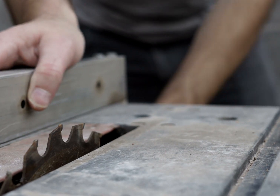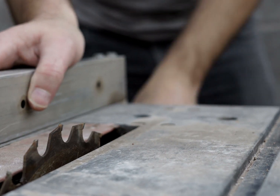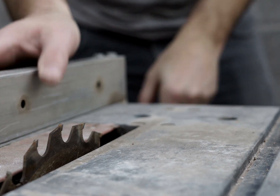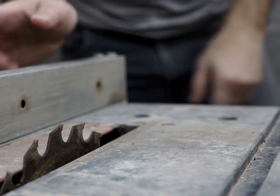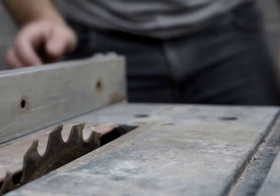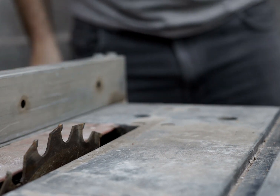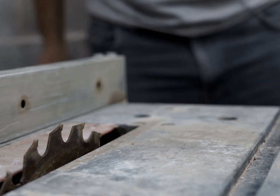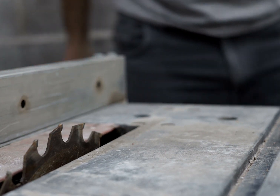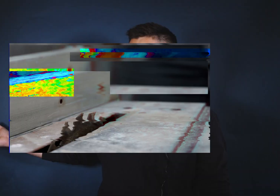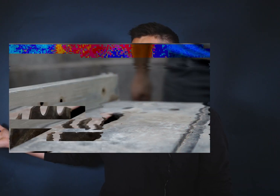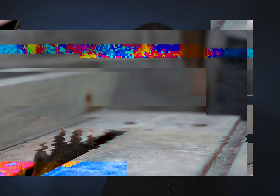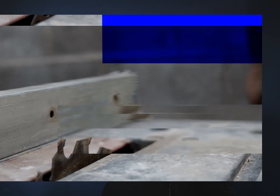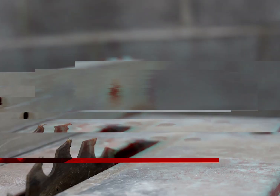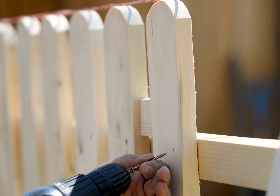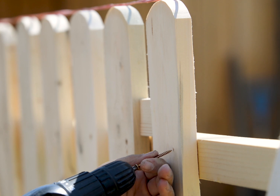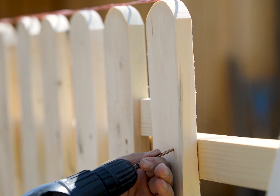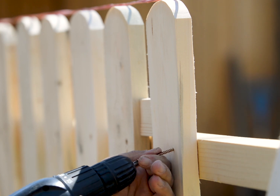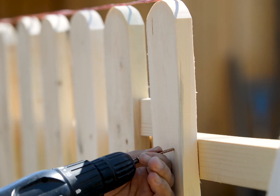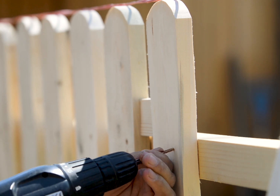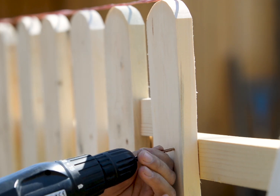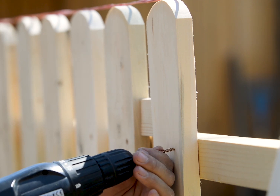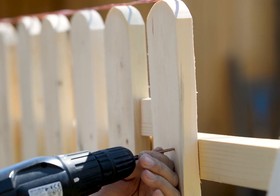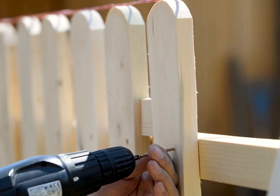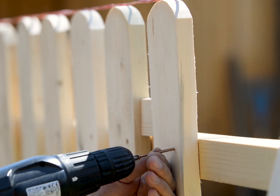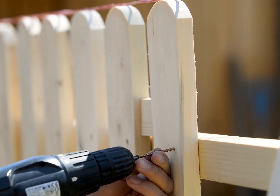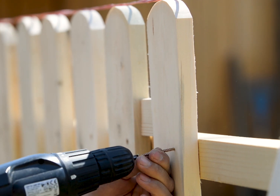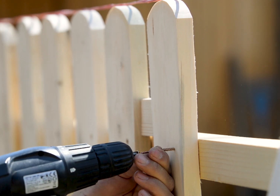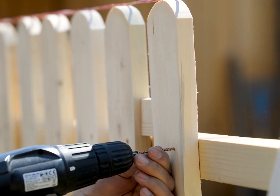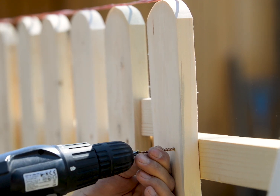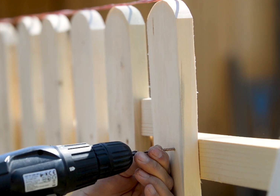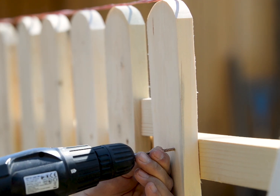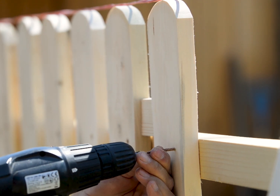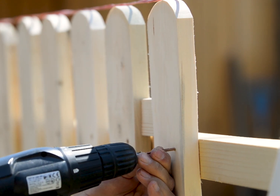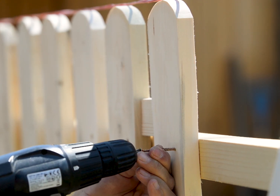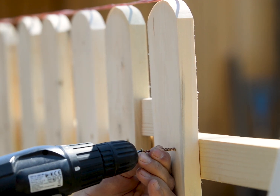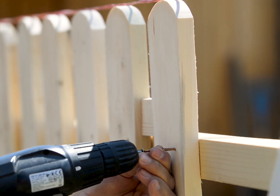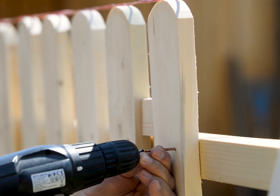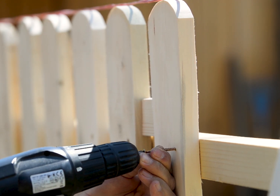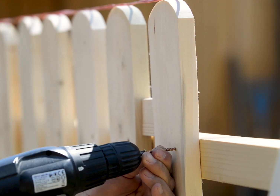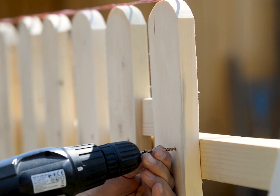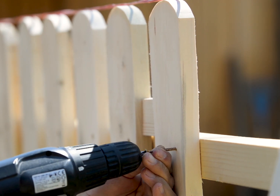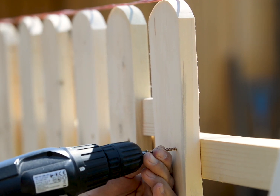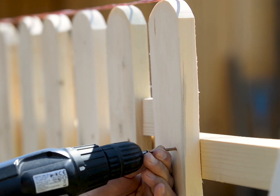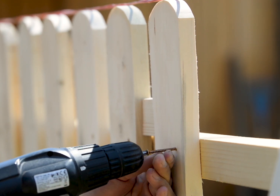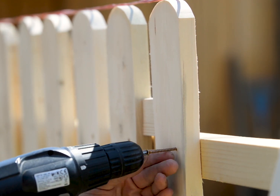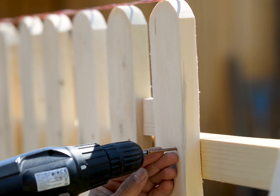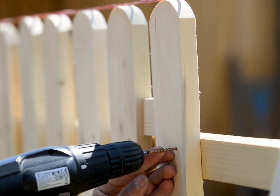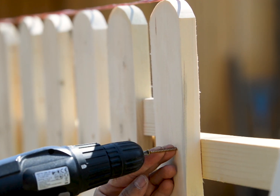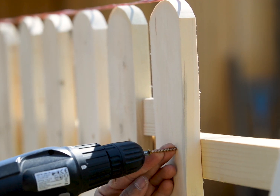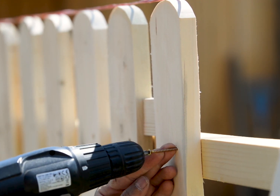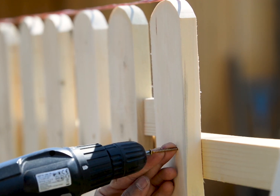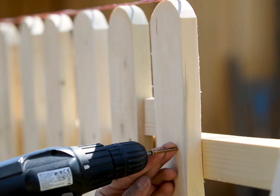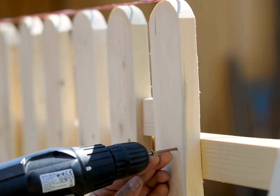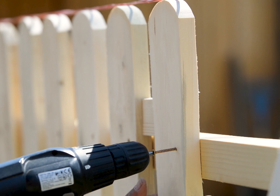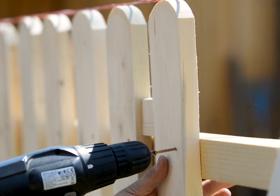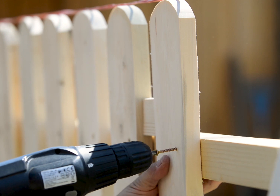fence outside of your house if you didn't know how many sections of fence they're going to actually put up for the price. So